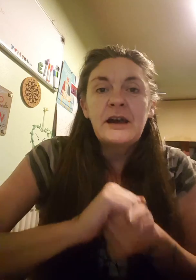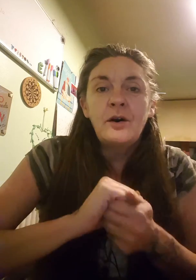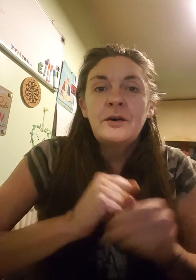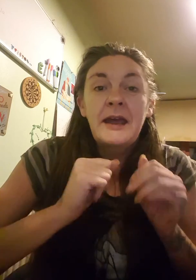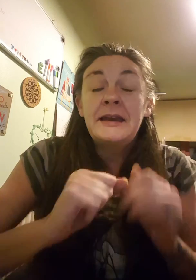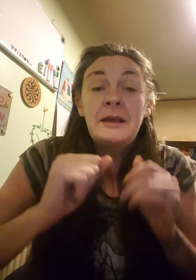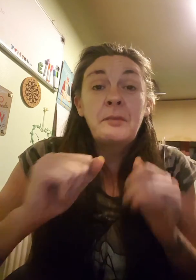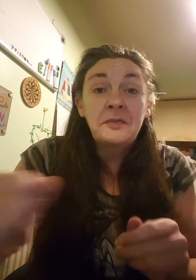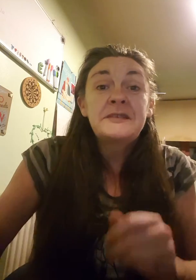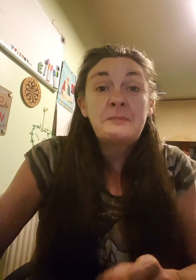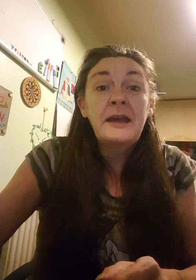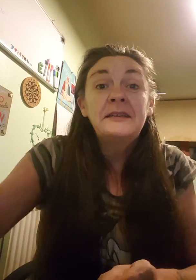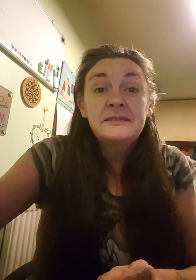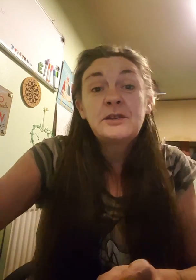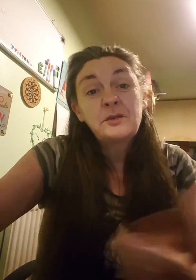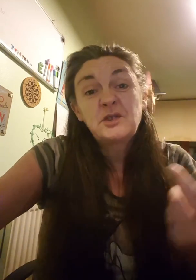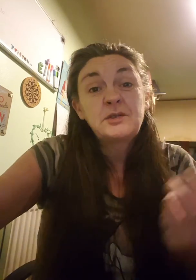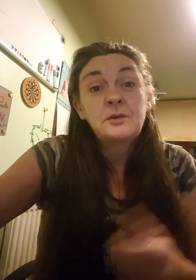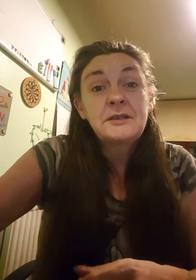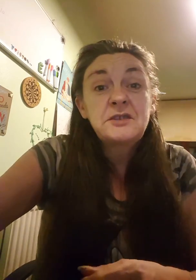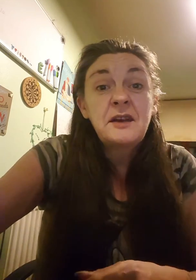it bothers me. So I just thought, yeah.